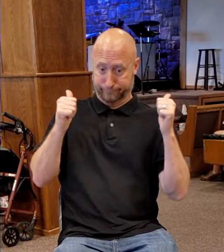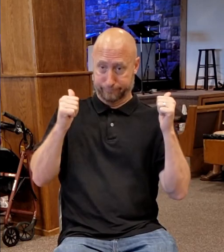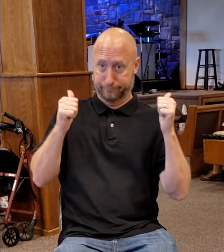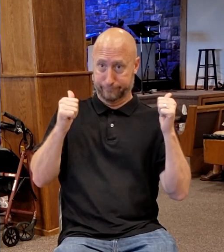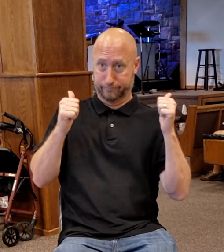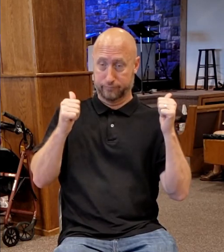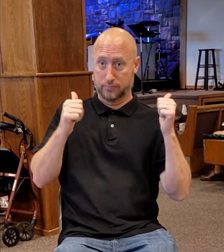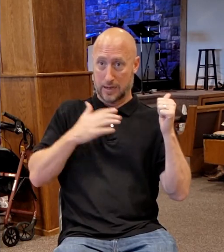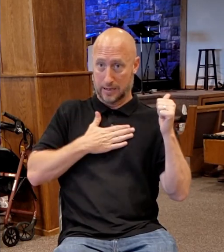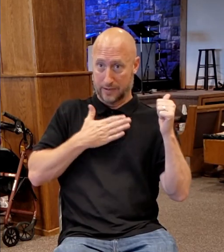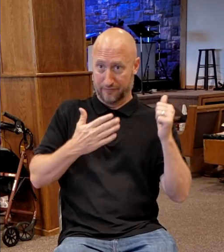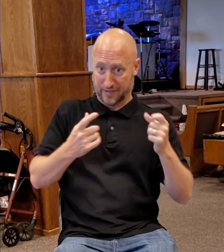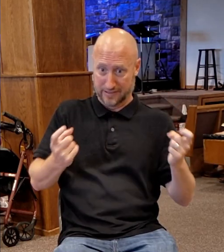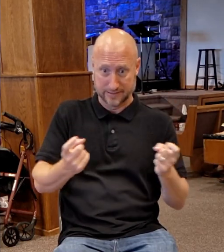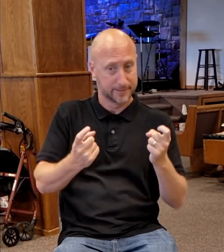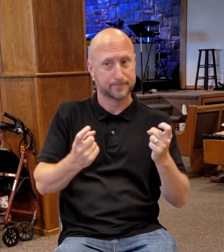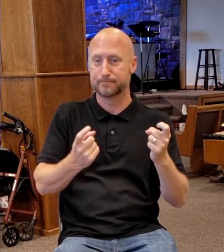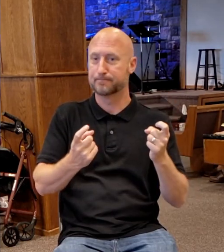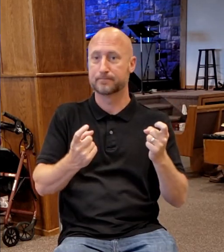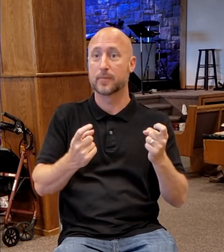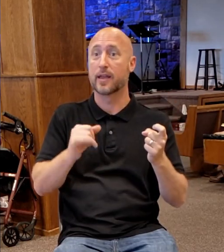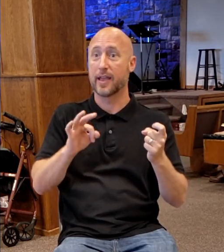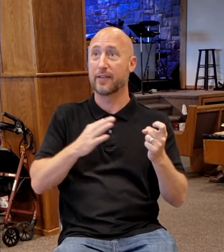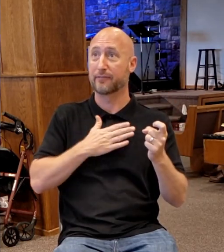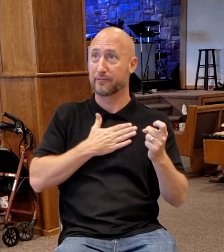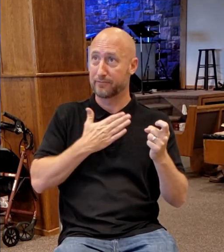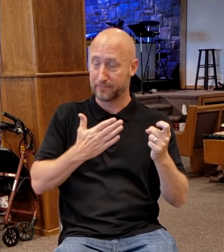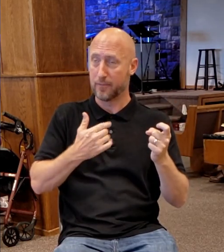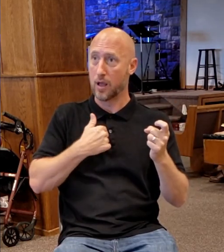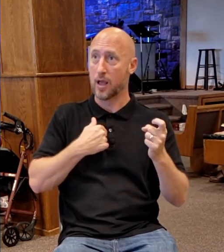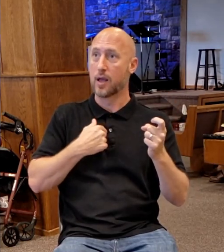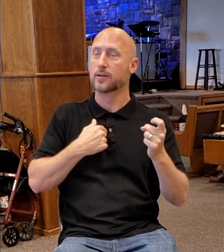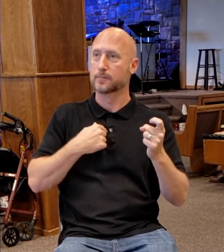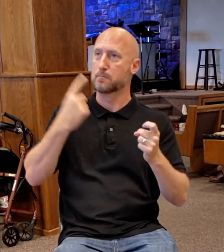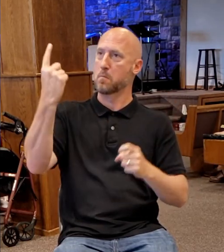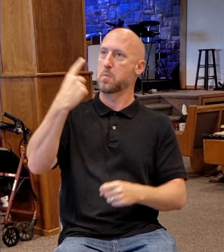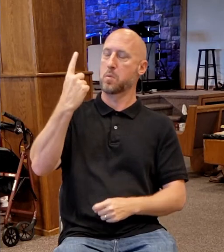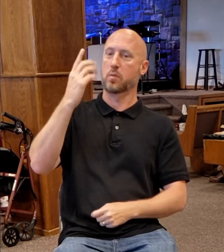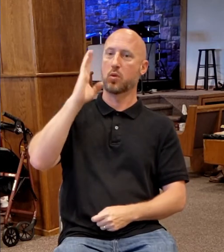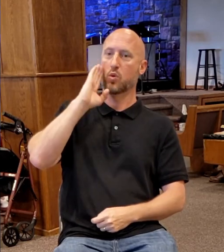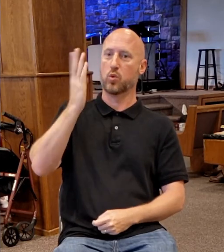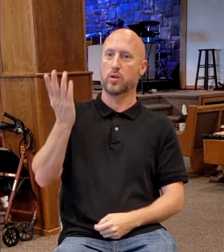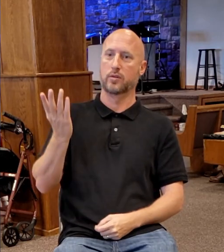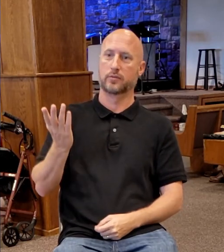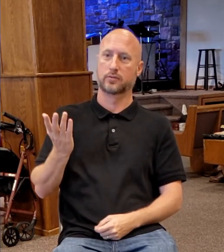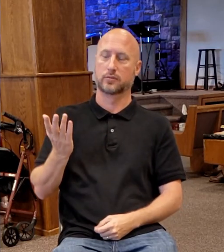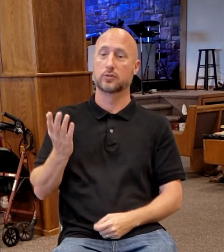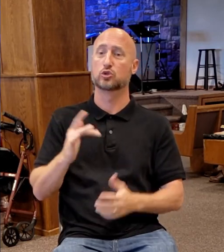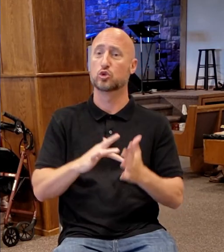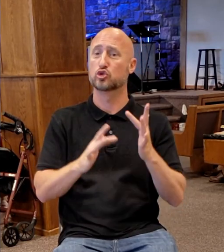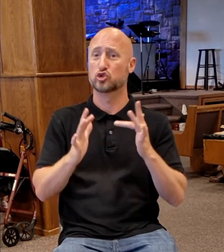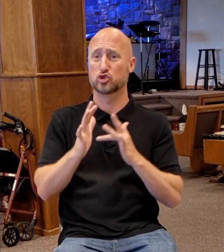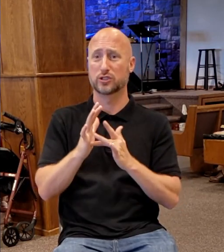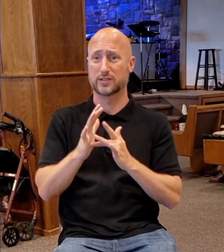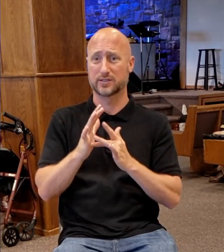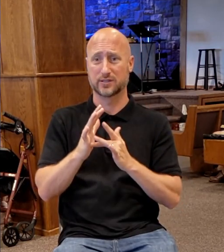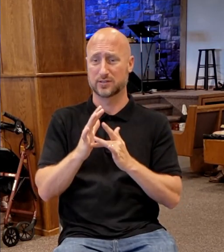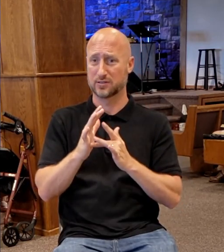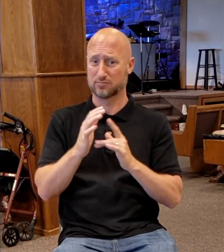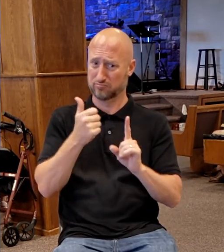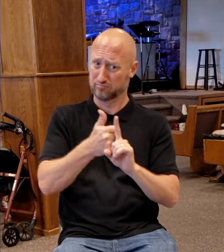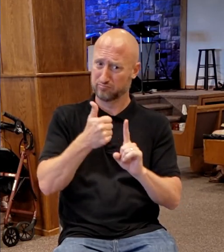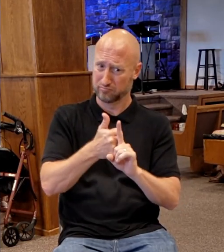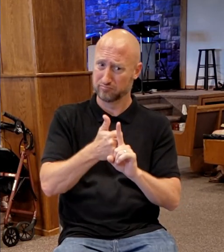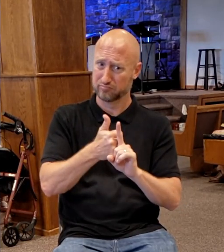should be reproved. So Christ here is, look, it says, he says of himself, you know, I